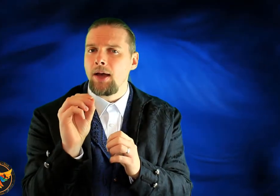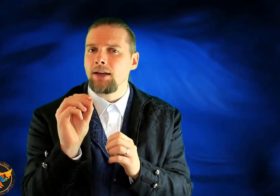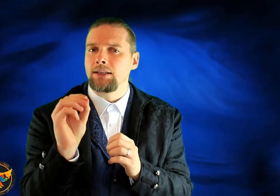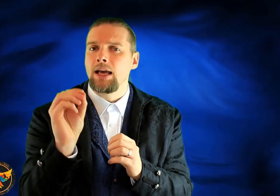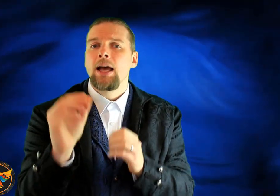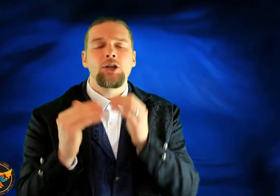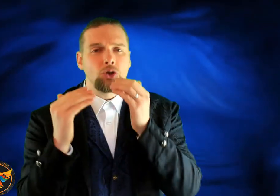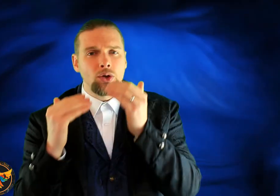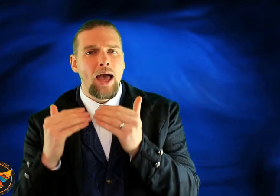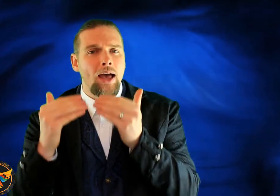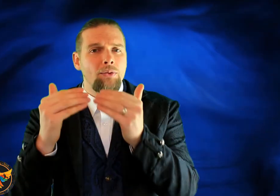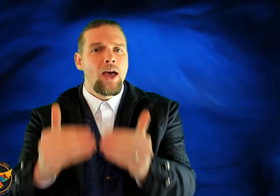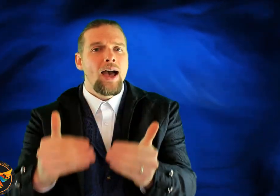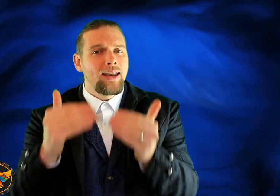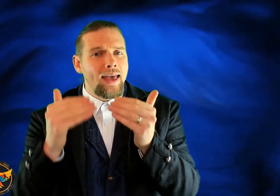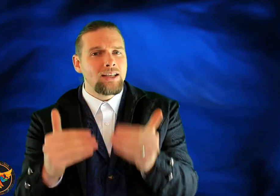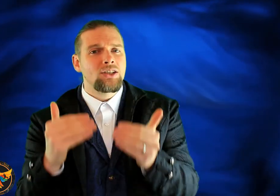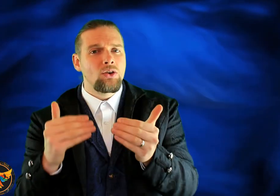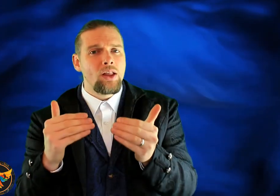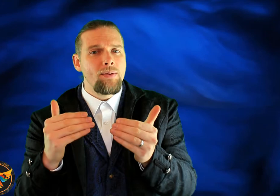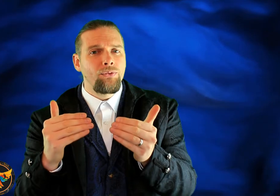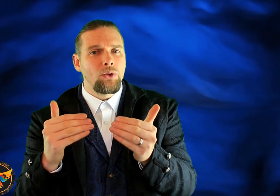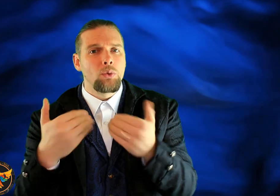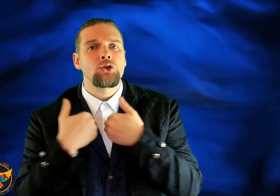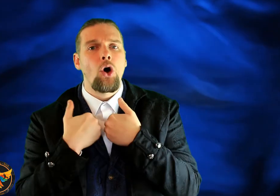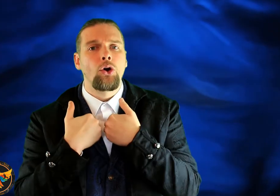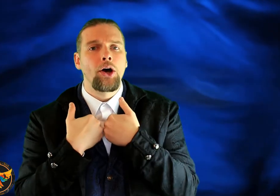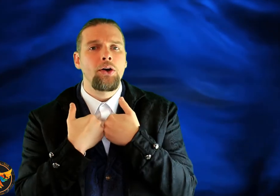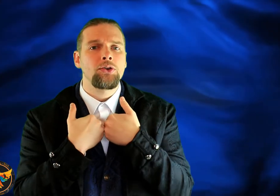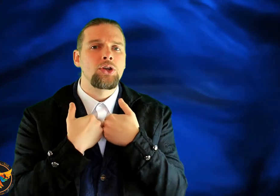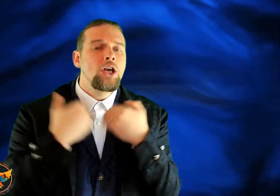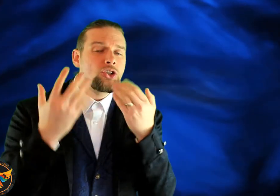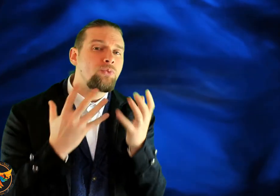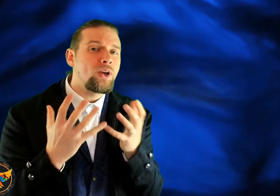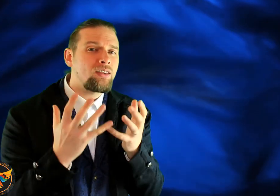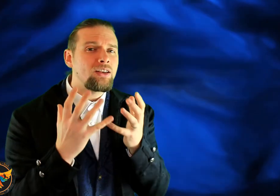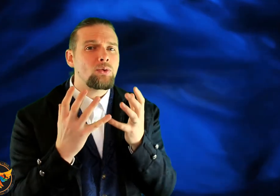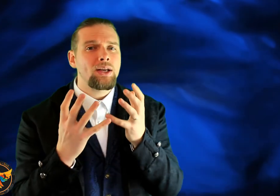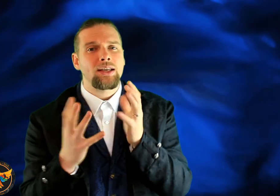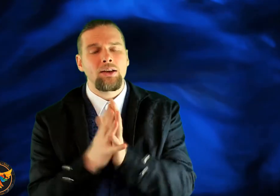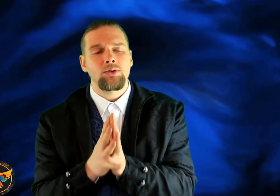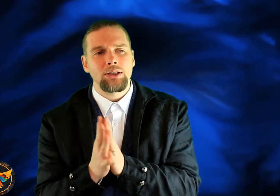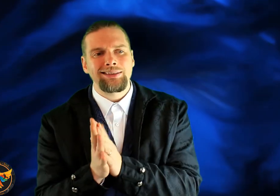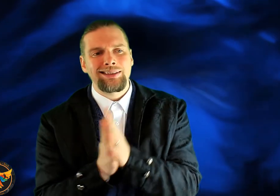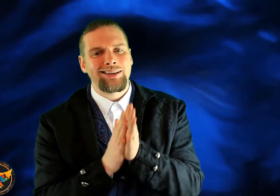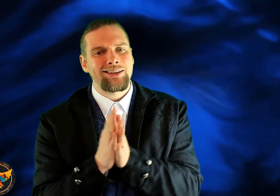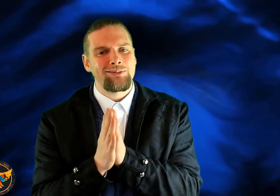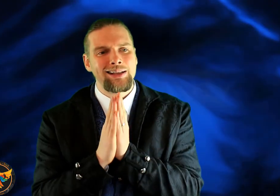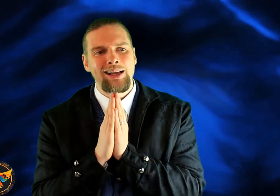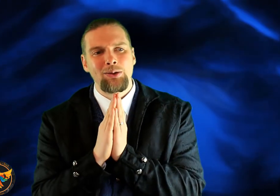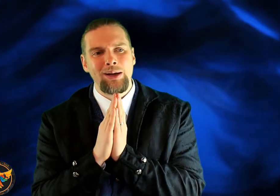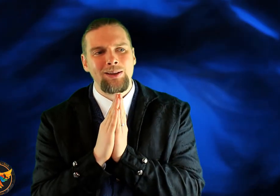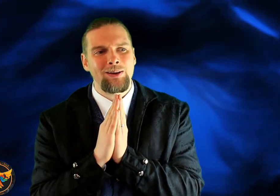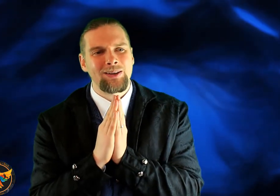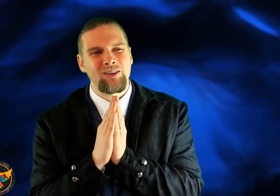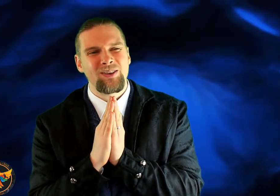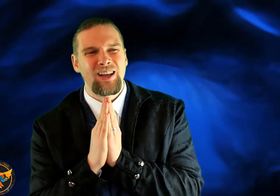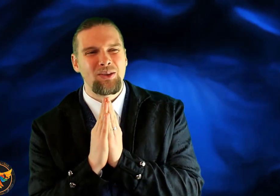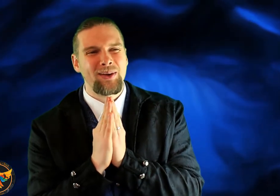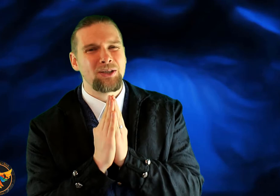mind is going to have an external influence on us. So if we think to ourselves, you know, gosh, I don't really like the way I look. I don't really like the way I